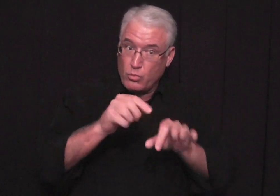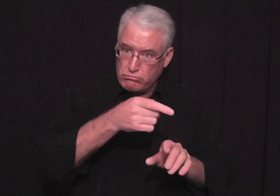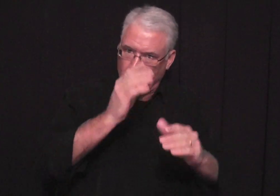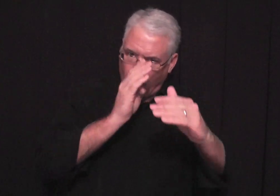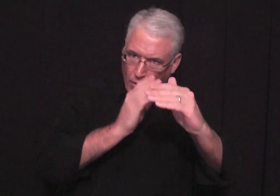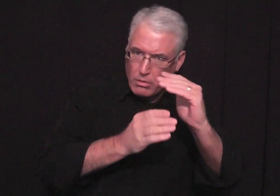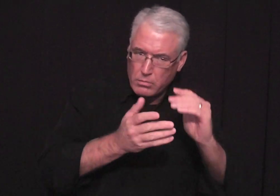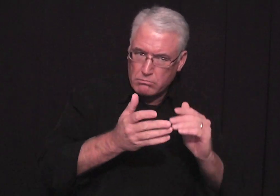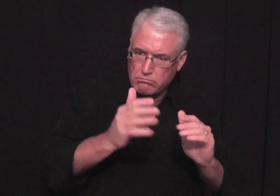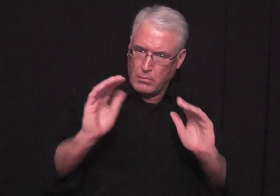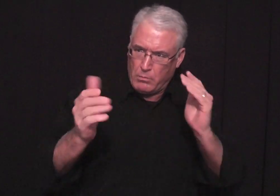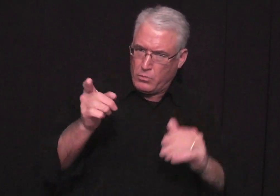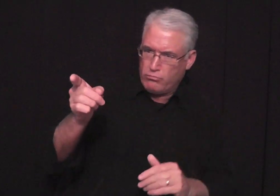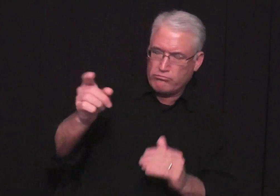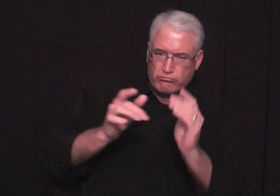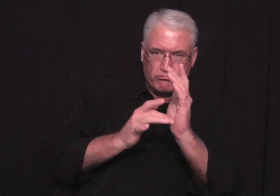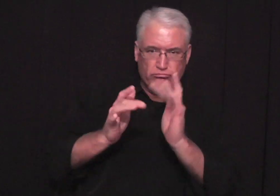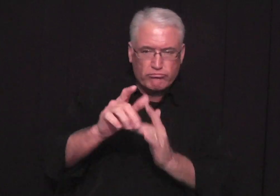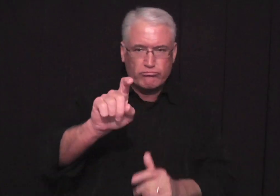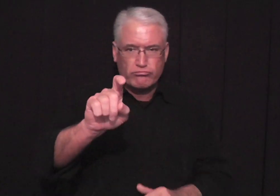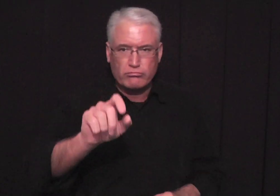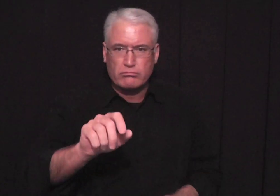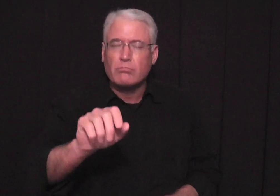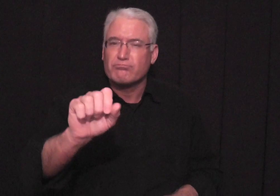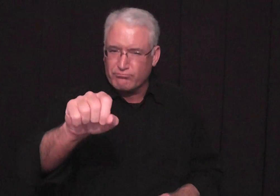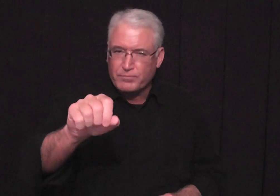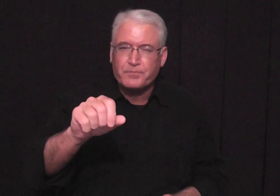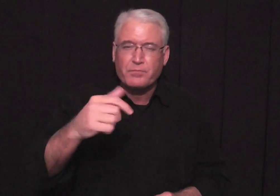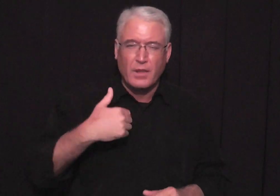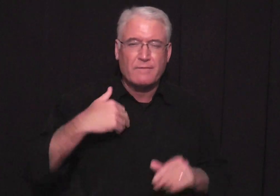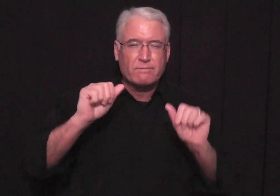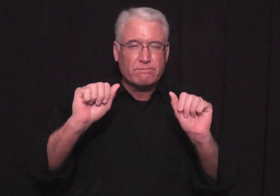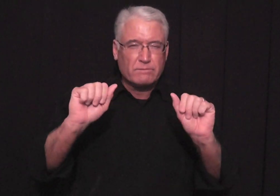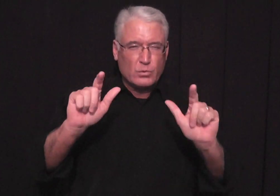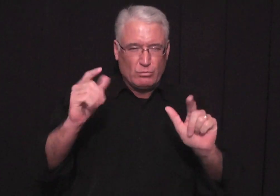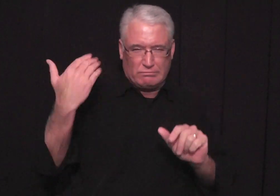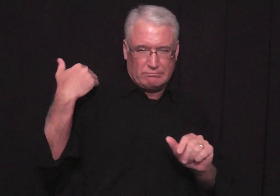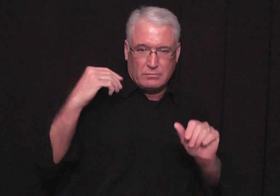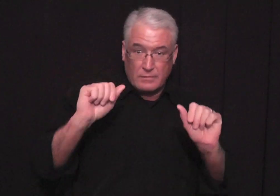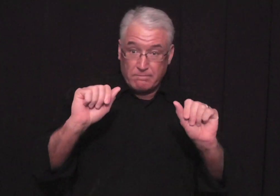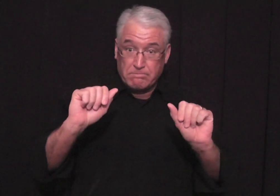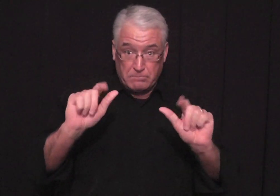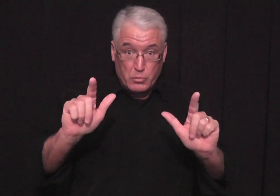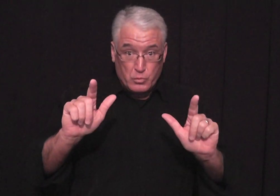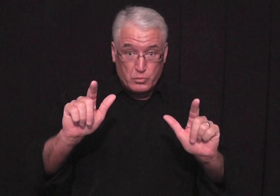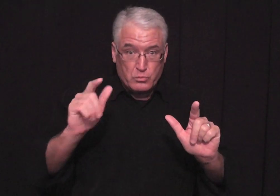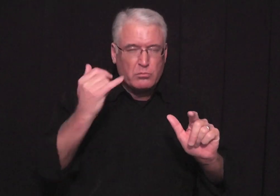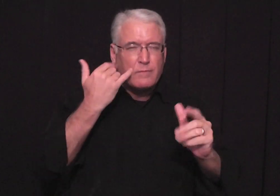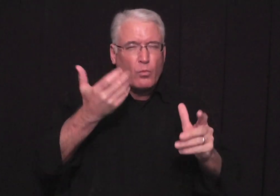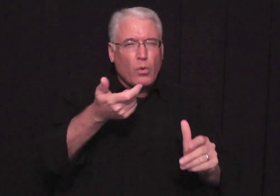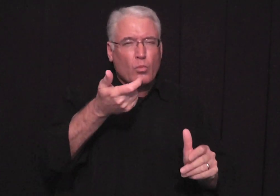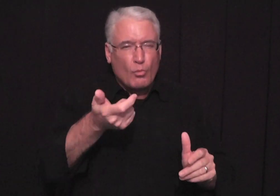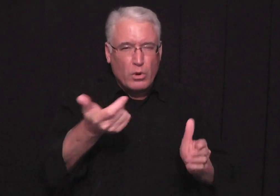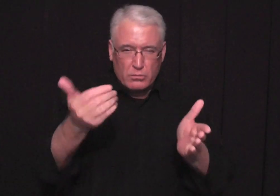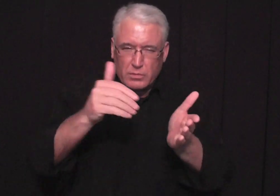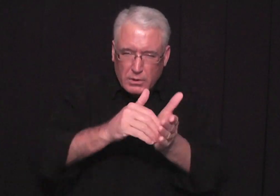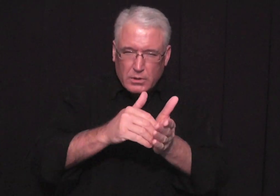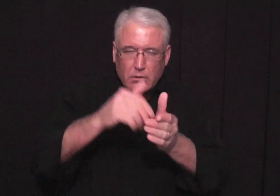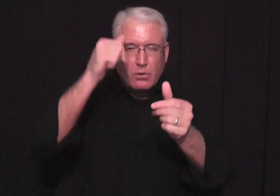was this important that he came from humble means that jesus did yes it is important now there's a video that i made before that i'd like